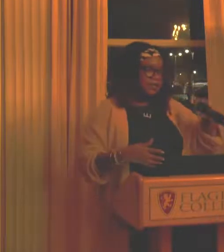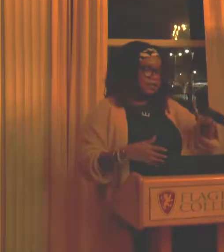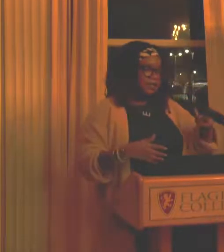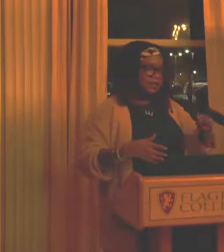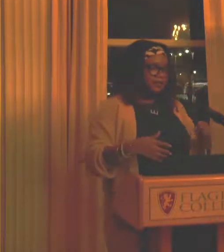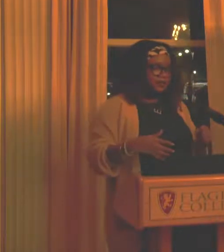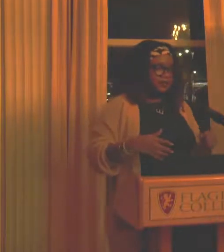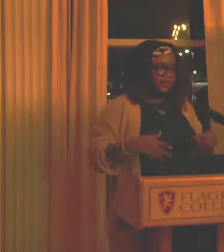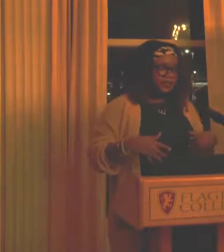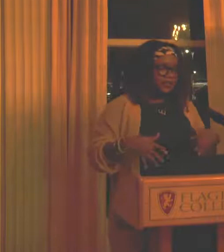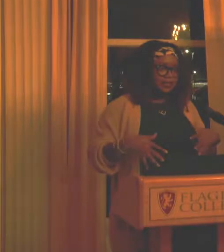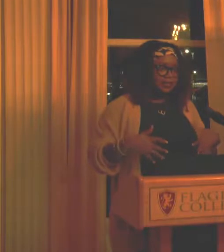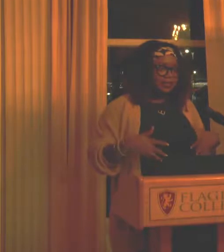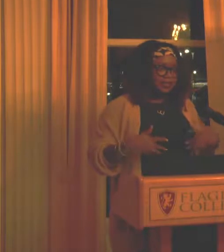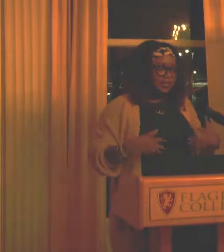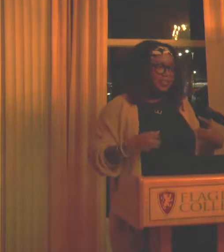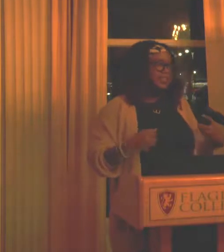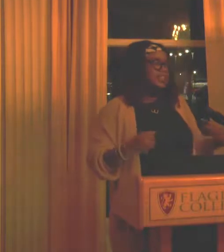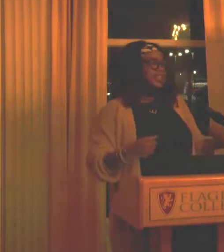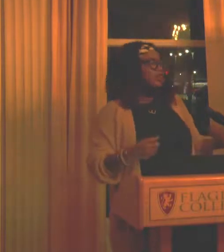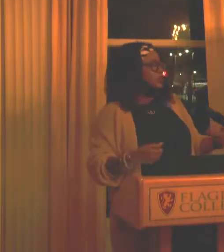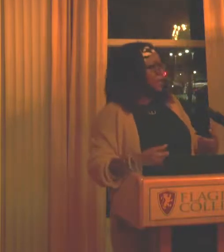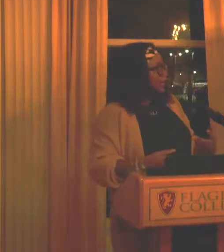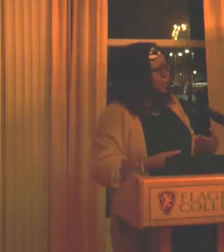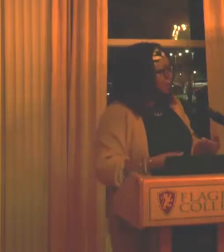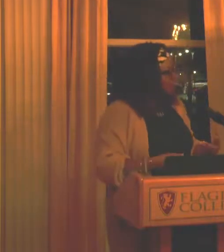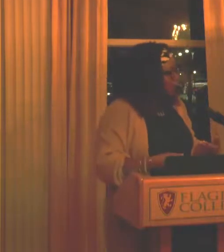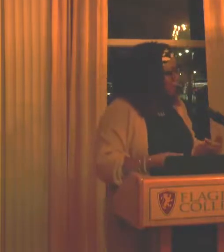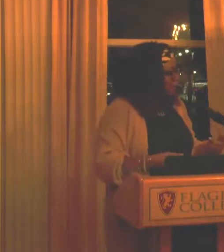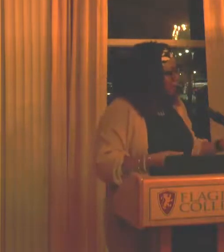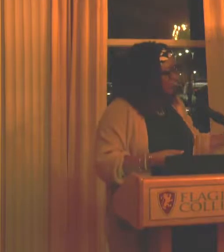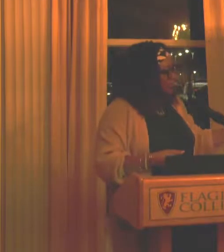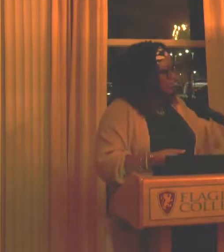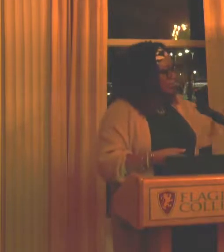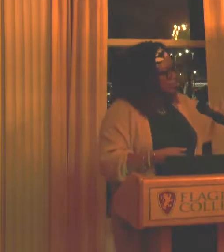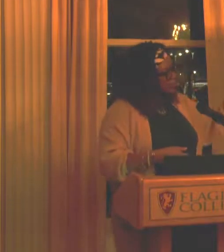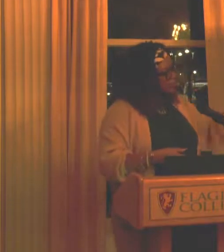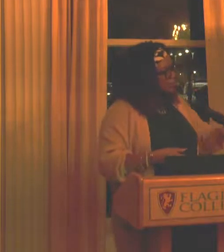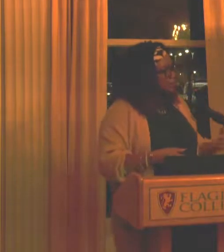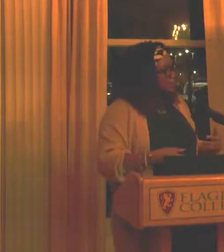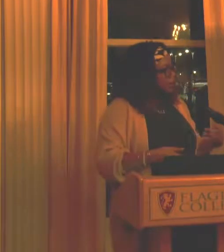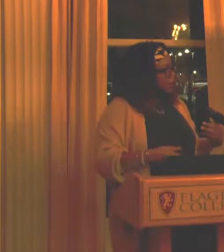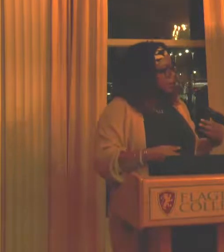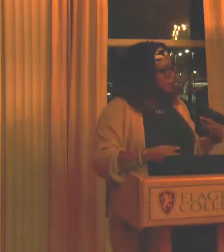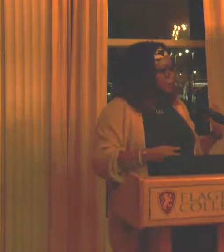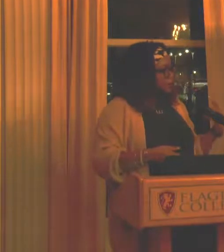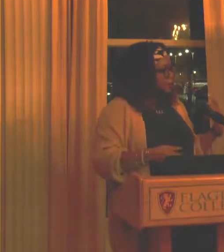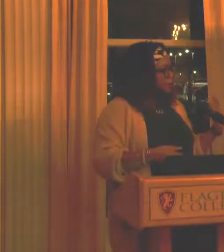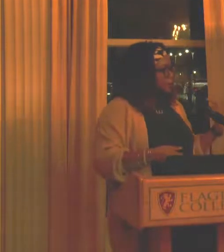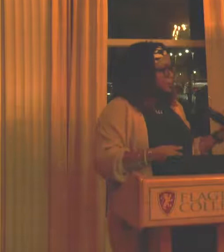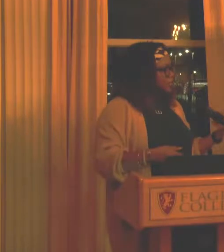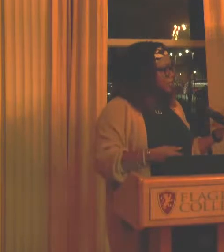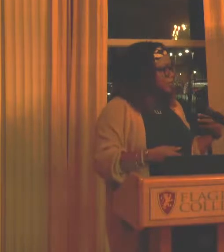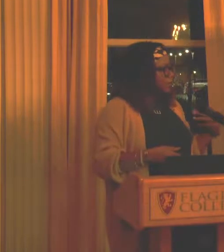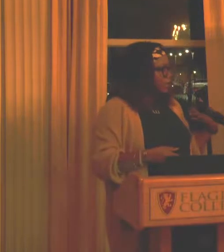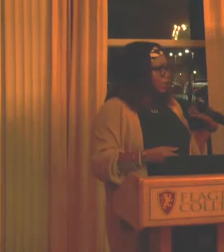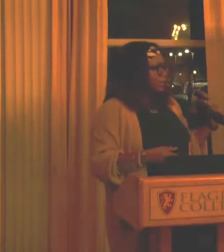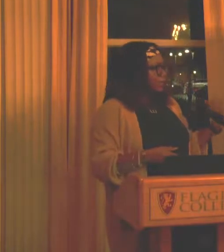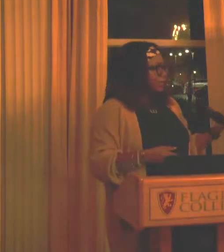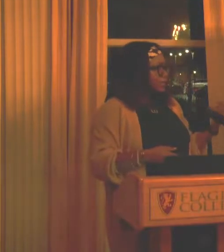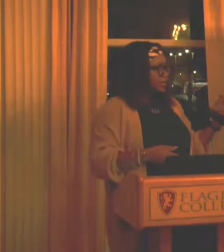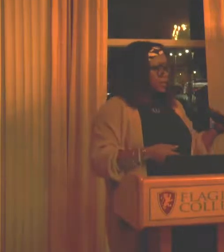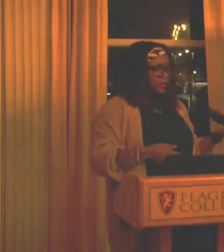to into Zaki Shami for me. You know? She doesn't need a whole lot. Um, she has the color red in the back, which is for